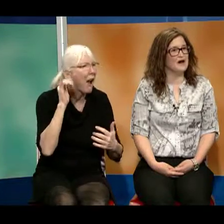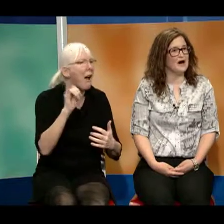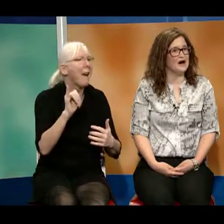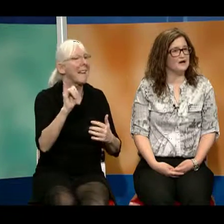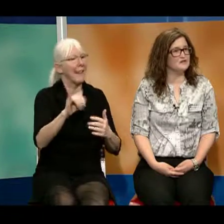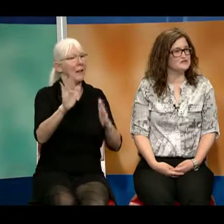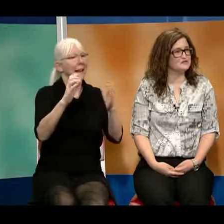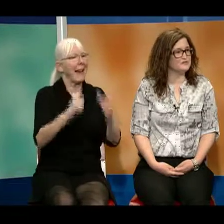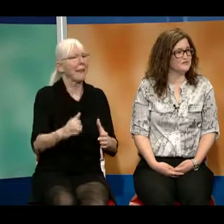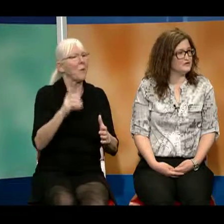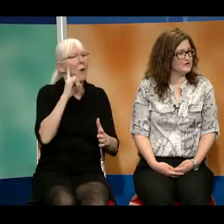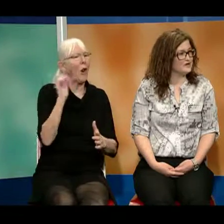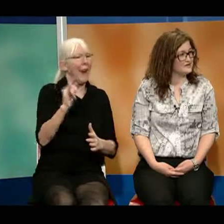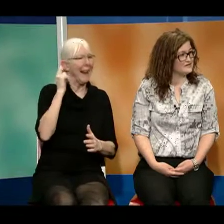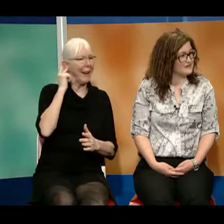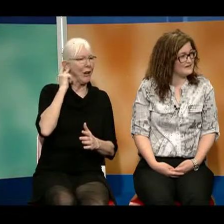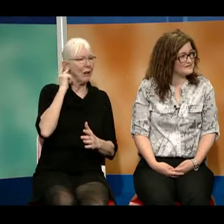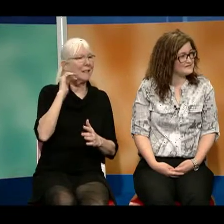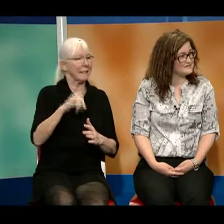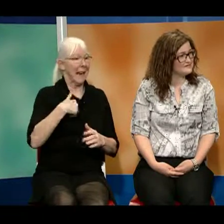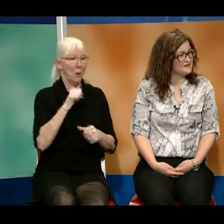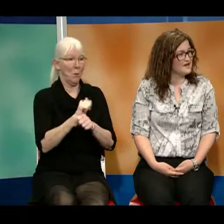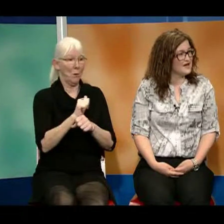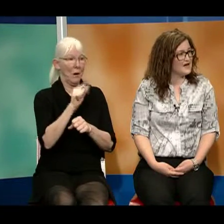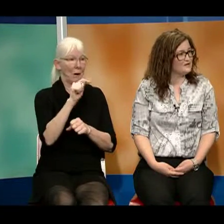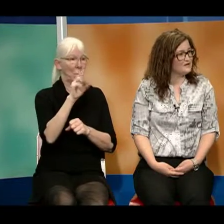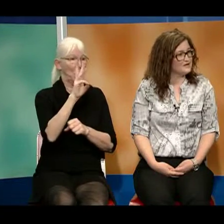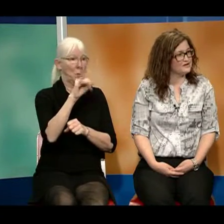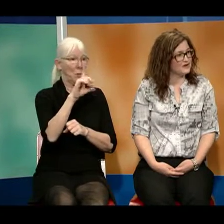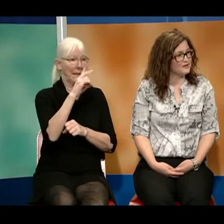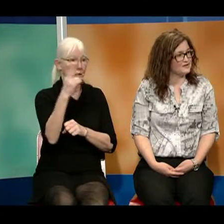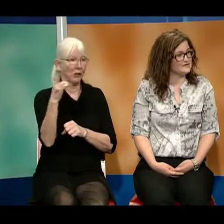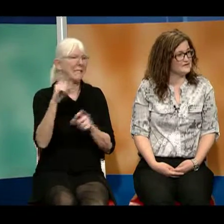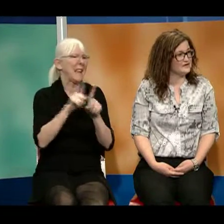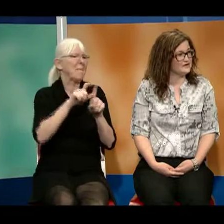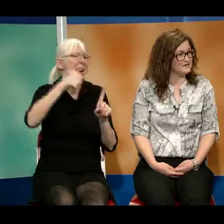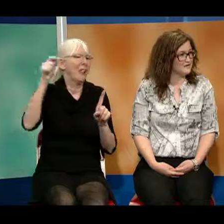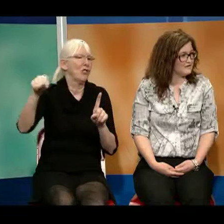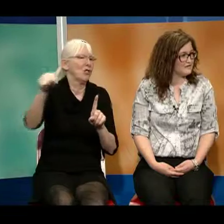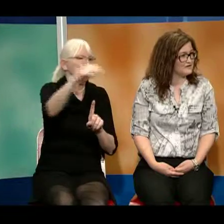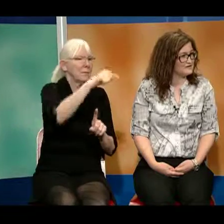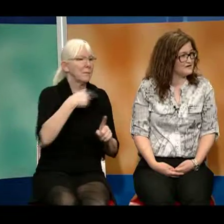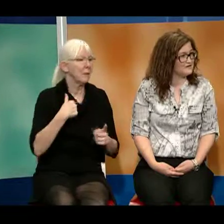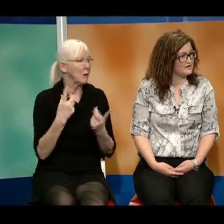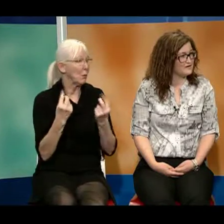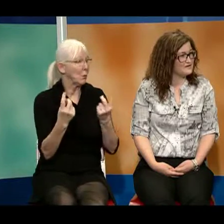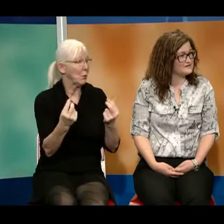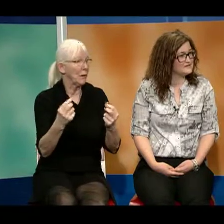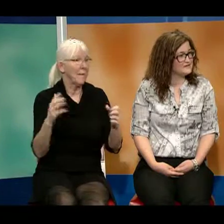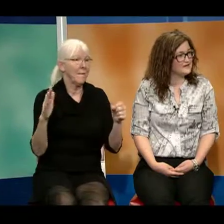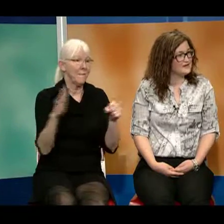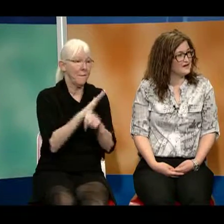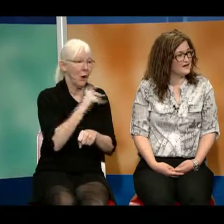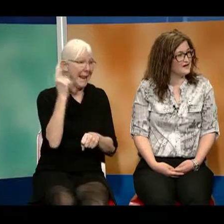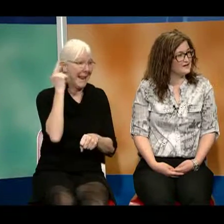we do a full hearing test. And we can comment on if there is a hearing loss and